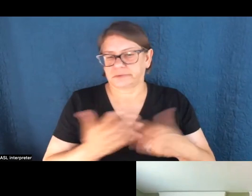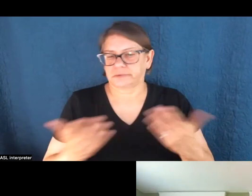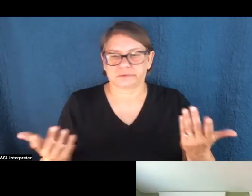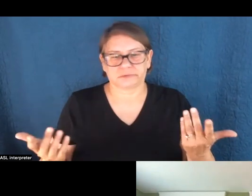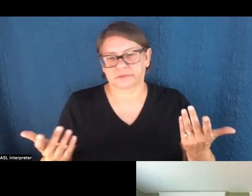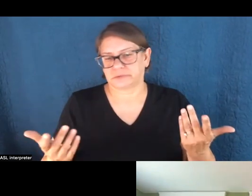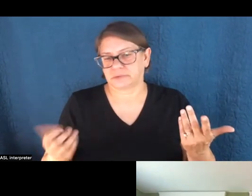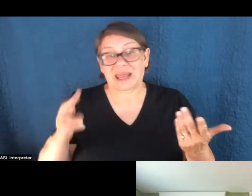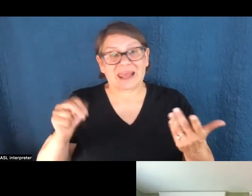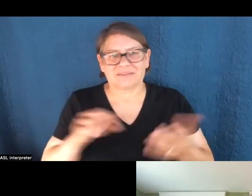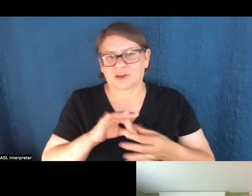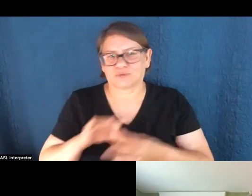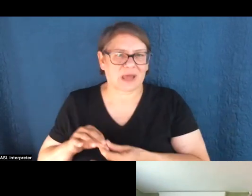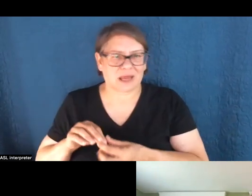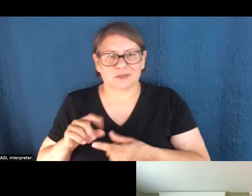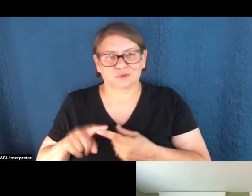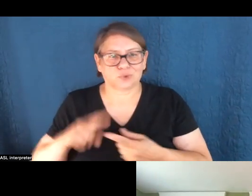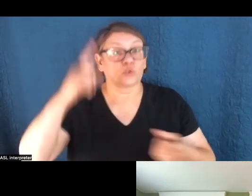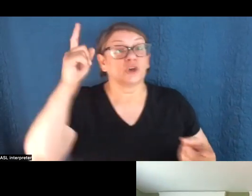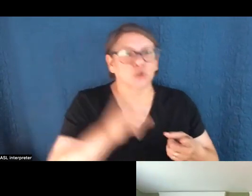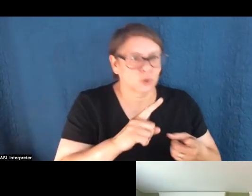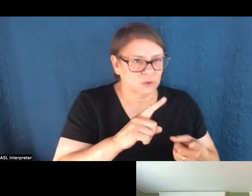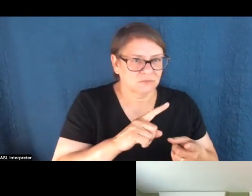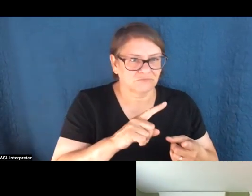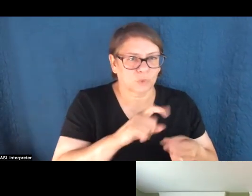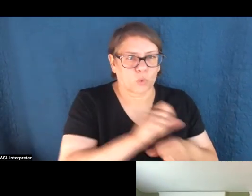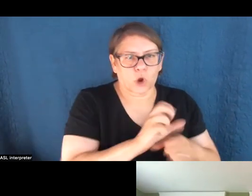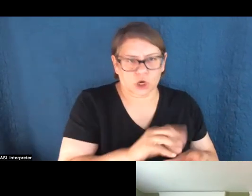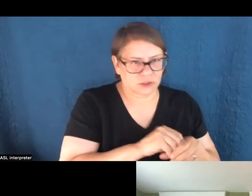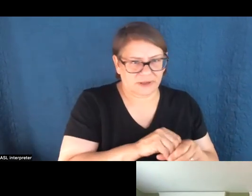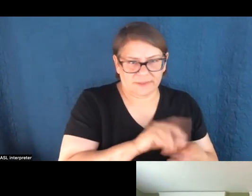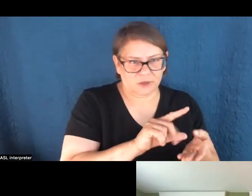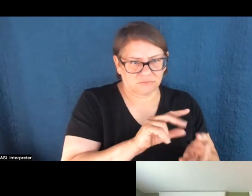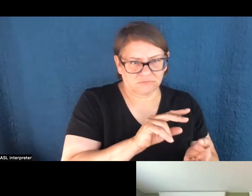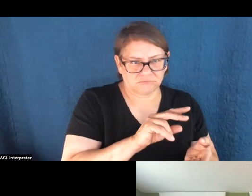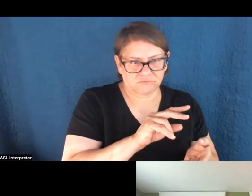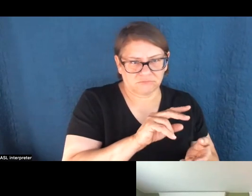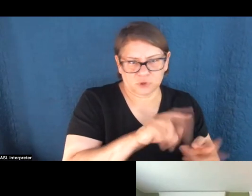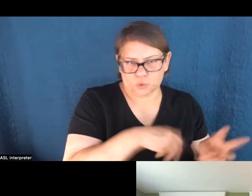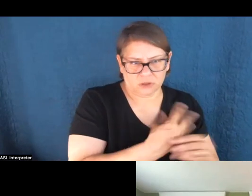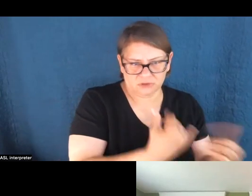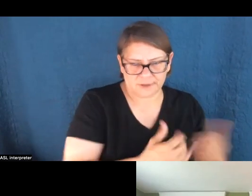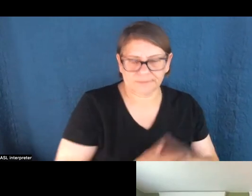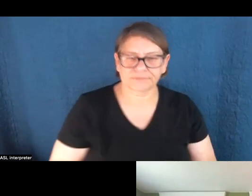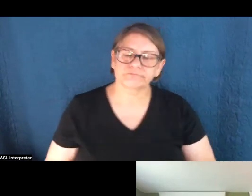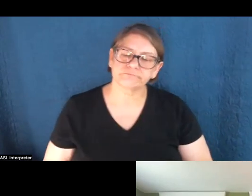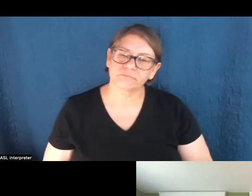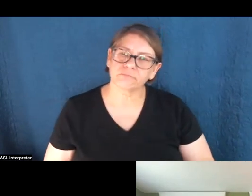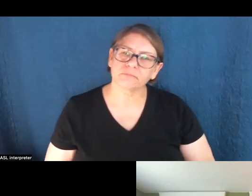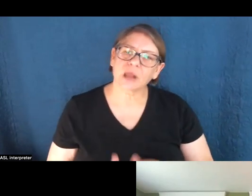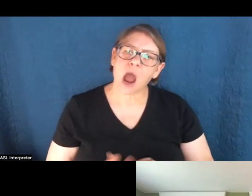reduced resources that newsrooms have these days, right? So how would you recommend that